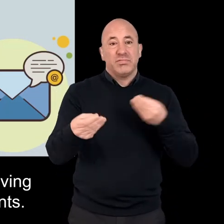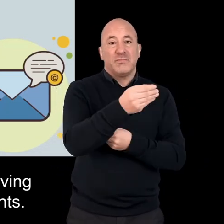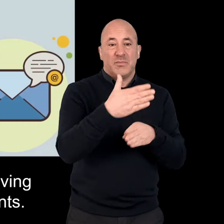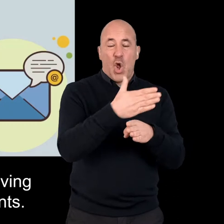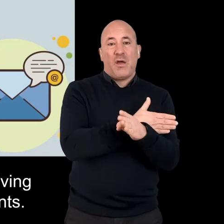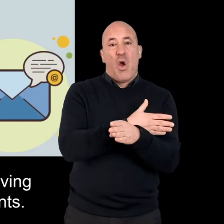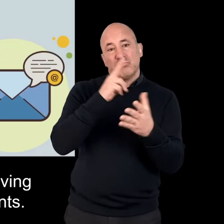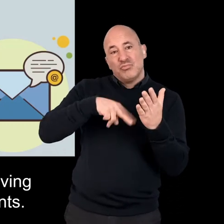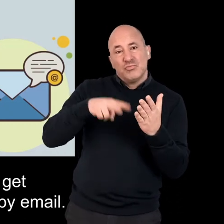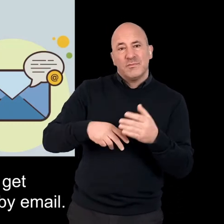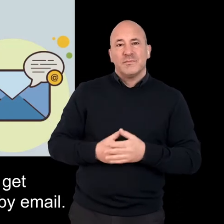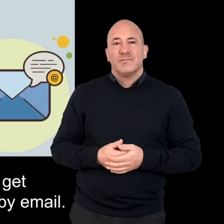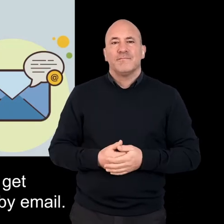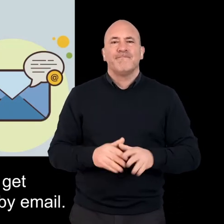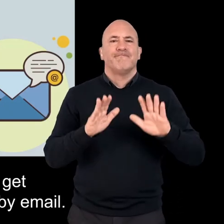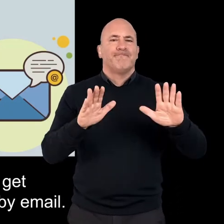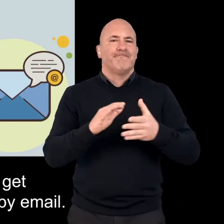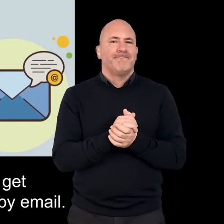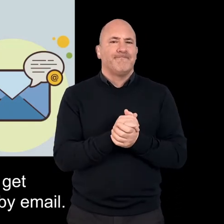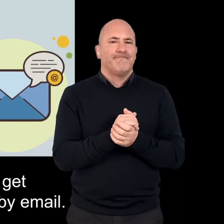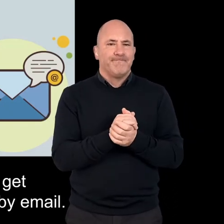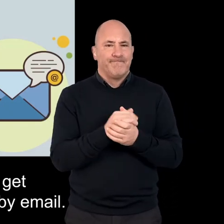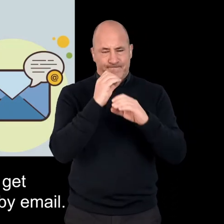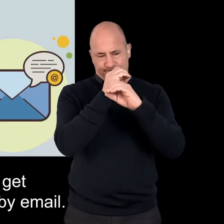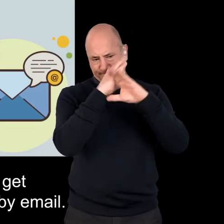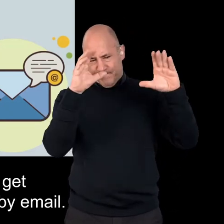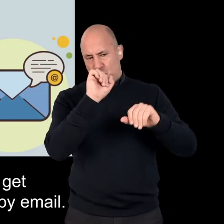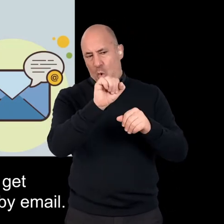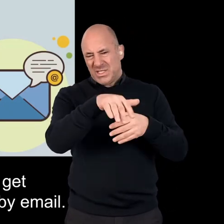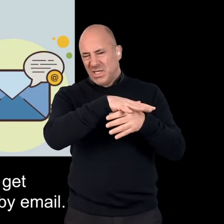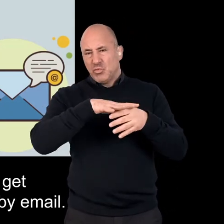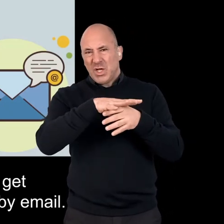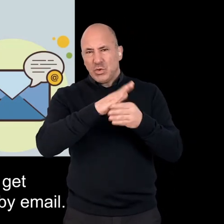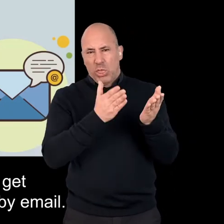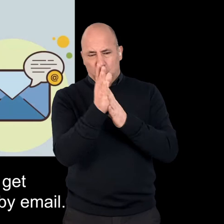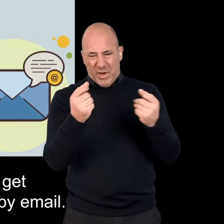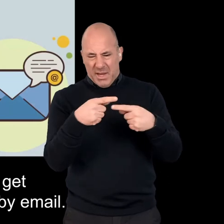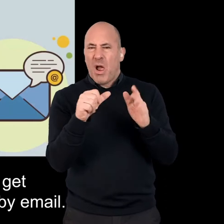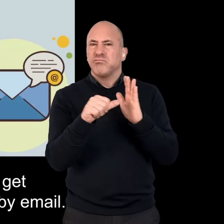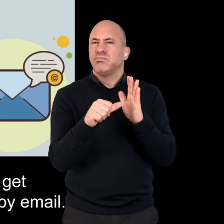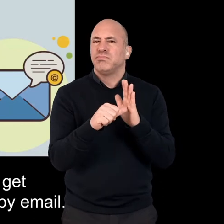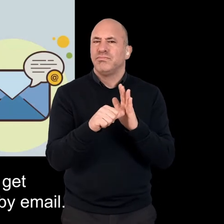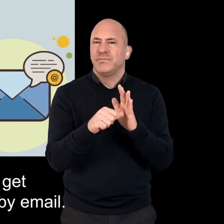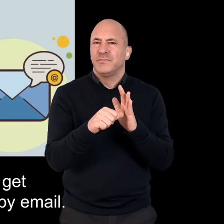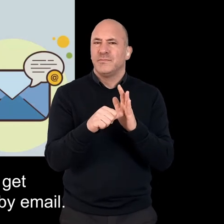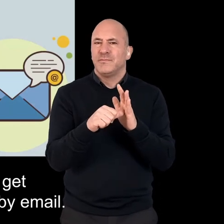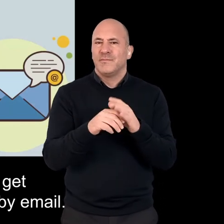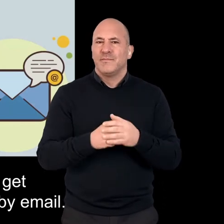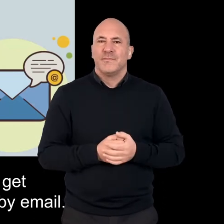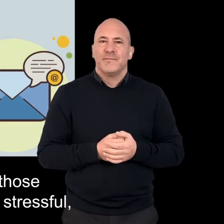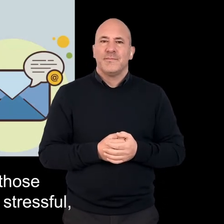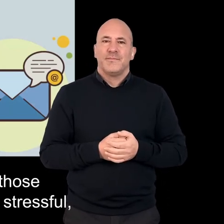documents. However, it might be difficult to get a full picture of someone's situation via email.